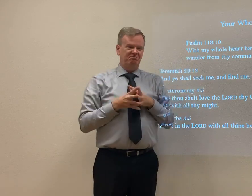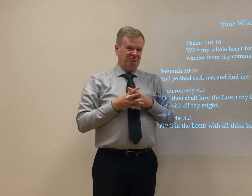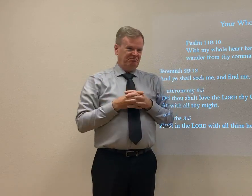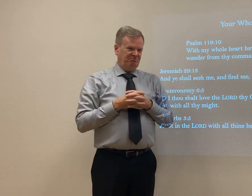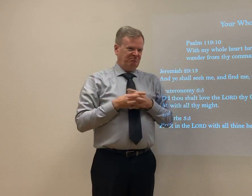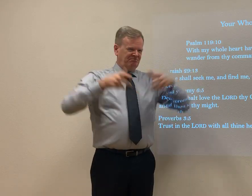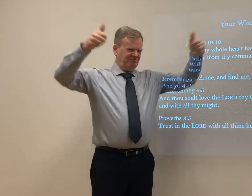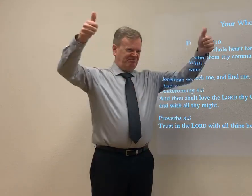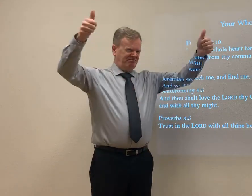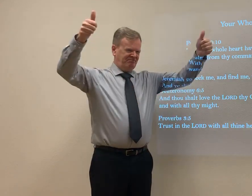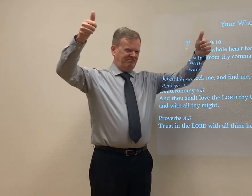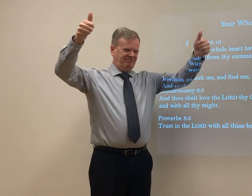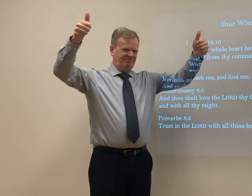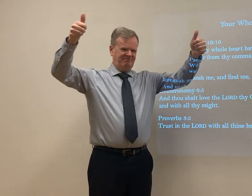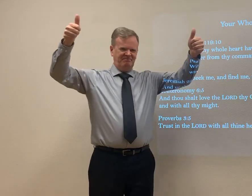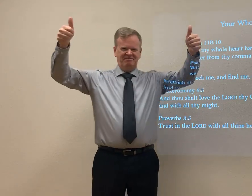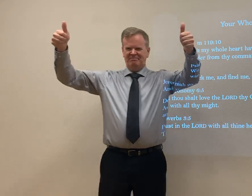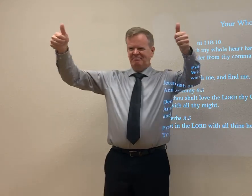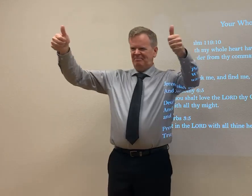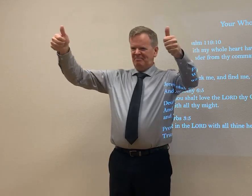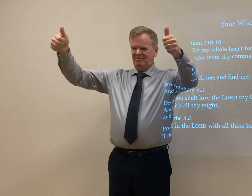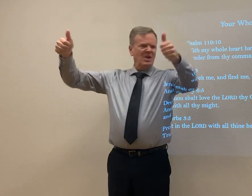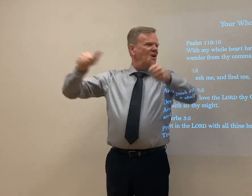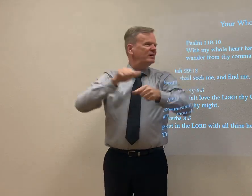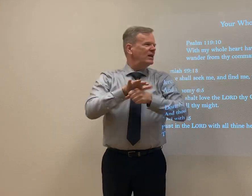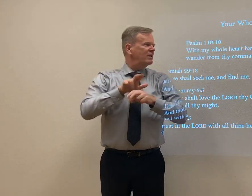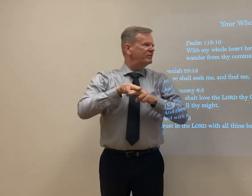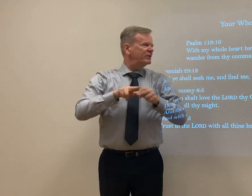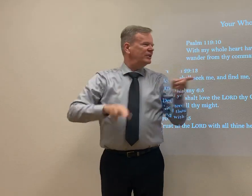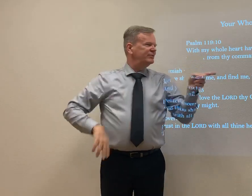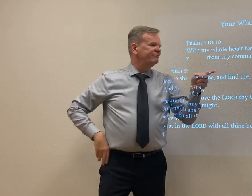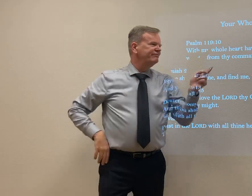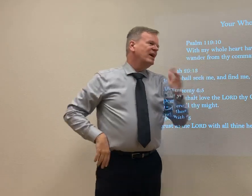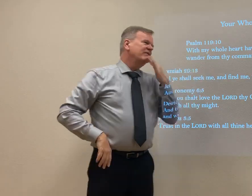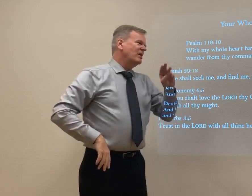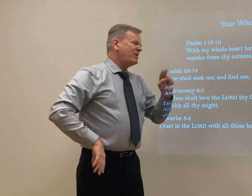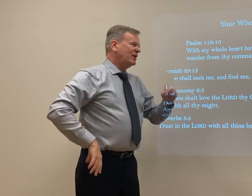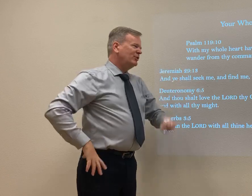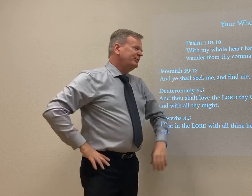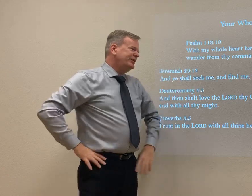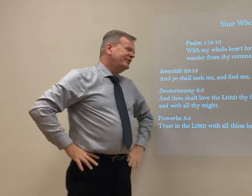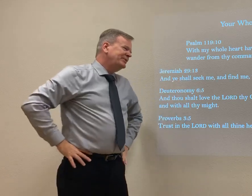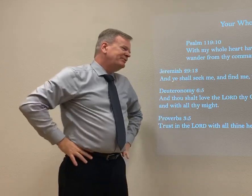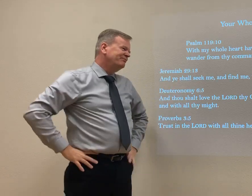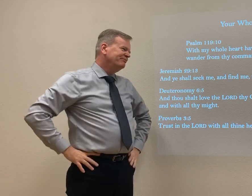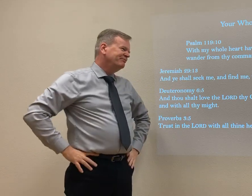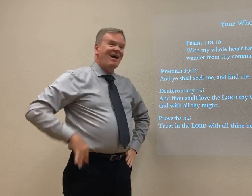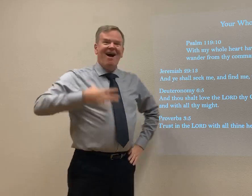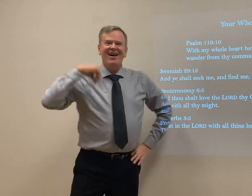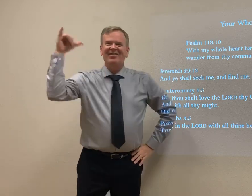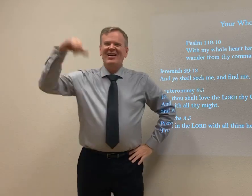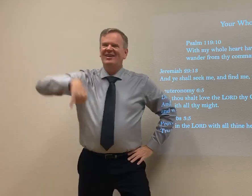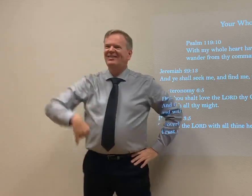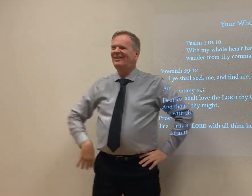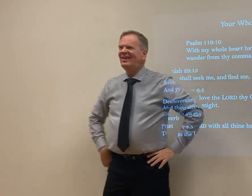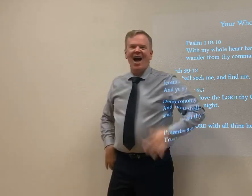size increases that we can get in this deaf class. That will be awesome. We won't have enough chairs. That's some bad news. But, I like that.